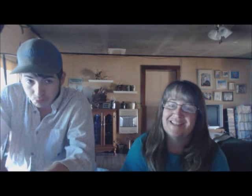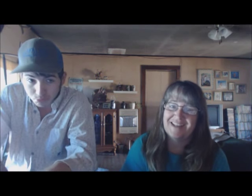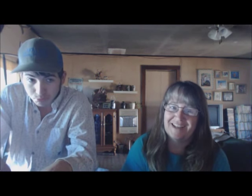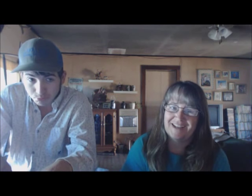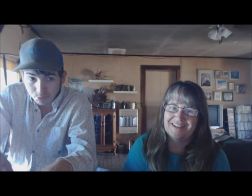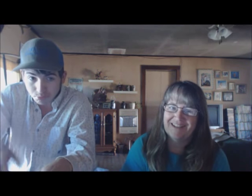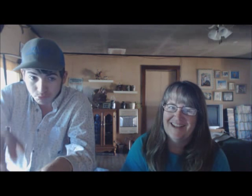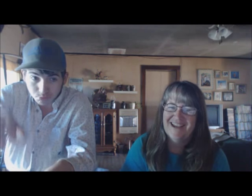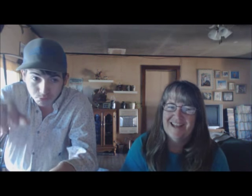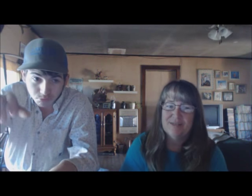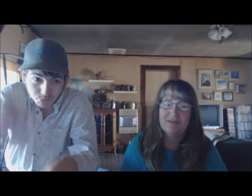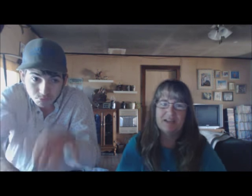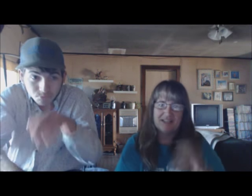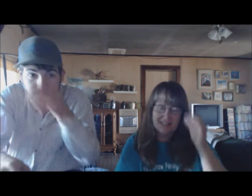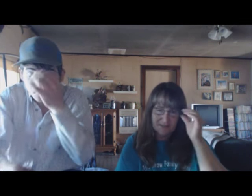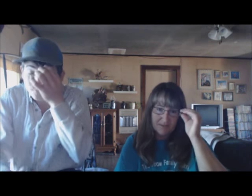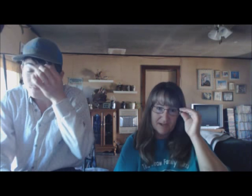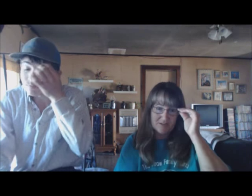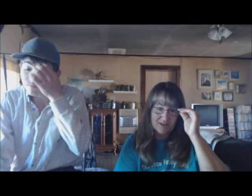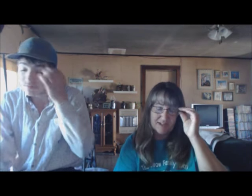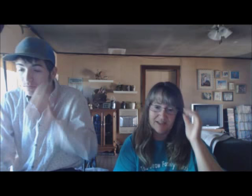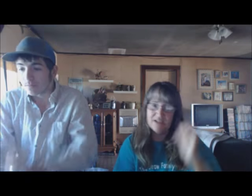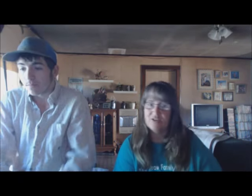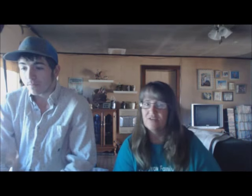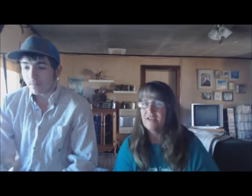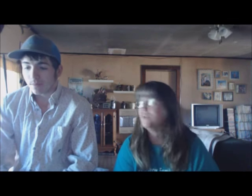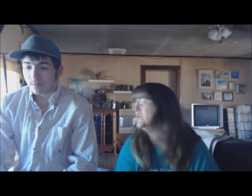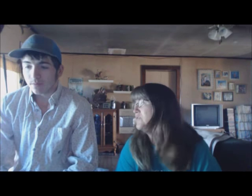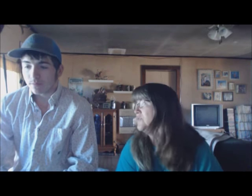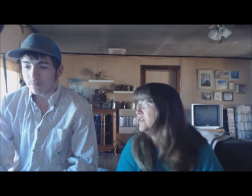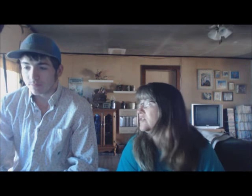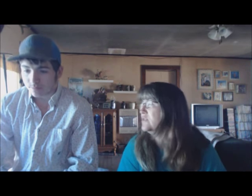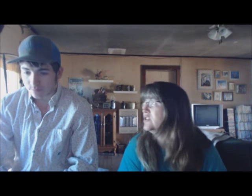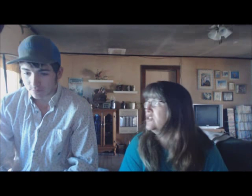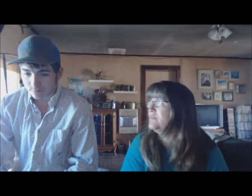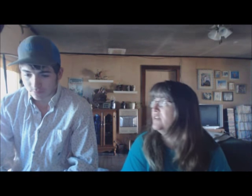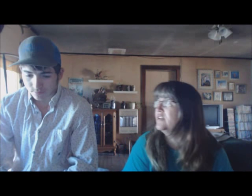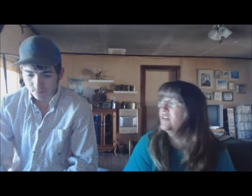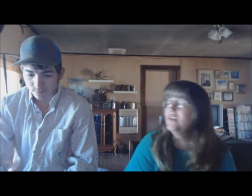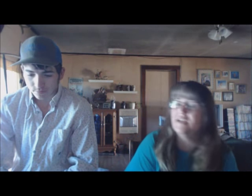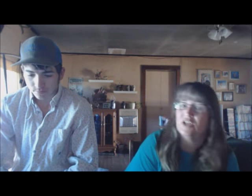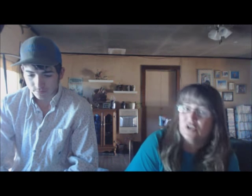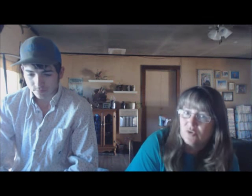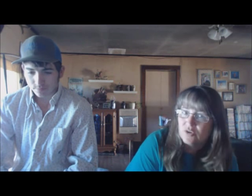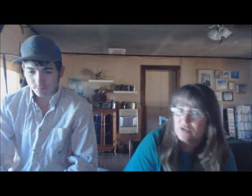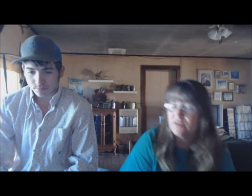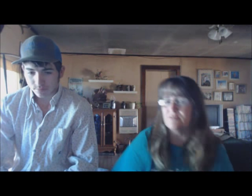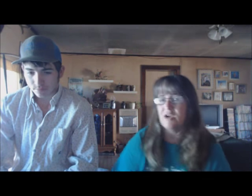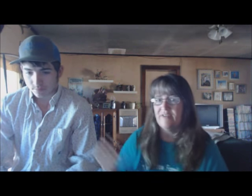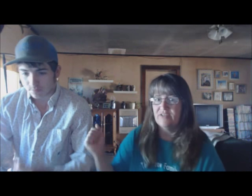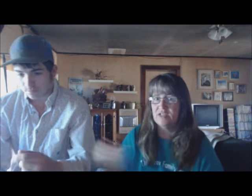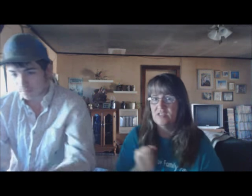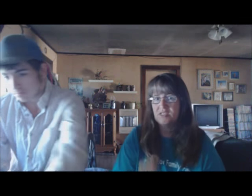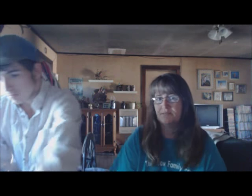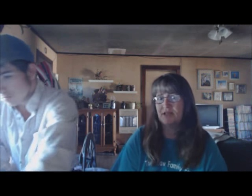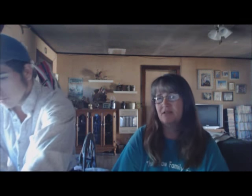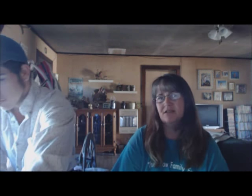he's getting at. And it's because somebody tried to lead her like an old horse, when you should be leading her like a new horse with some confidence. But,